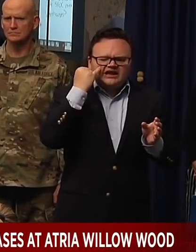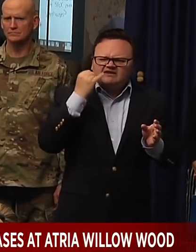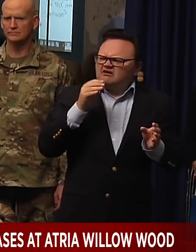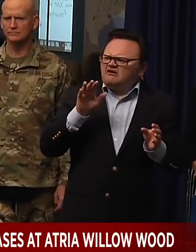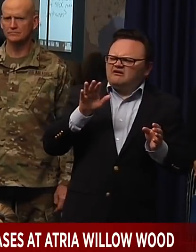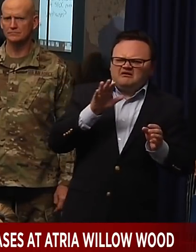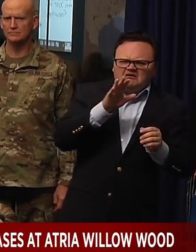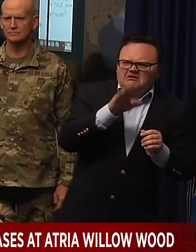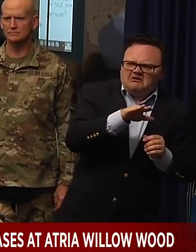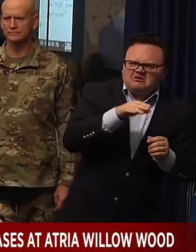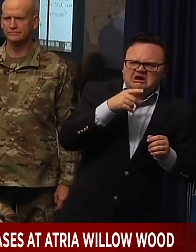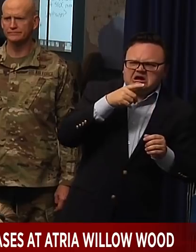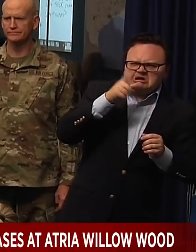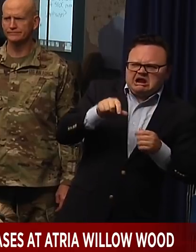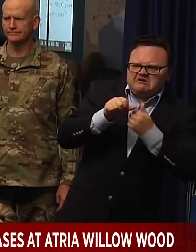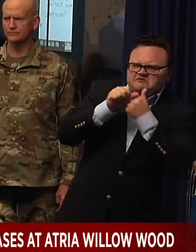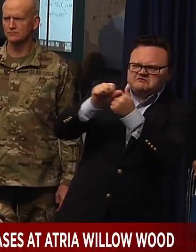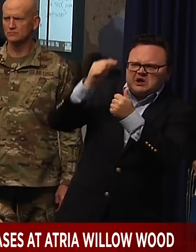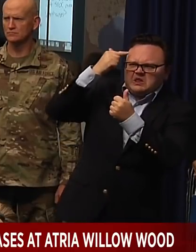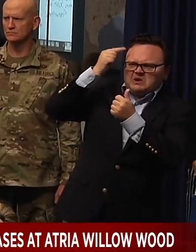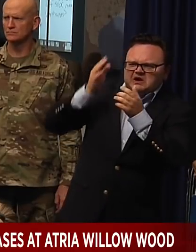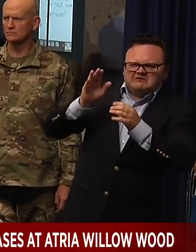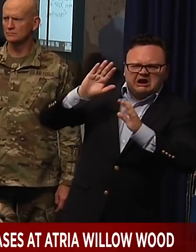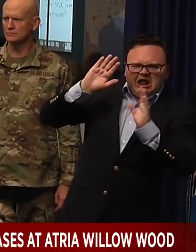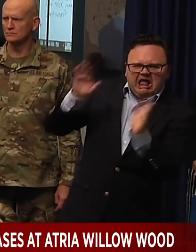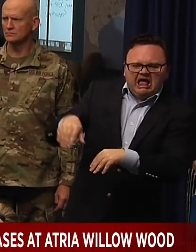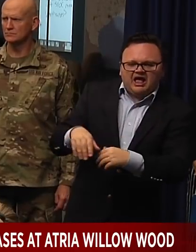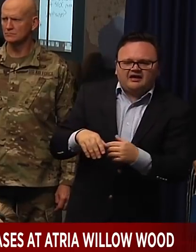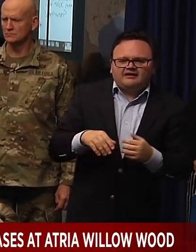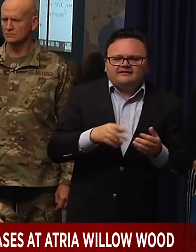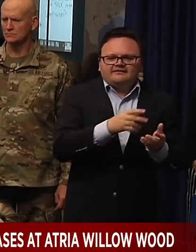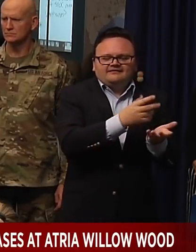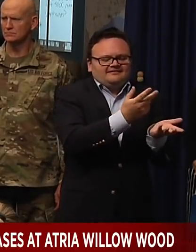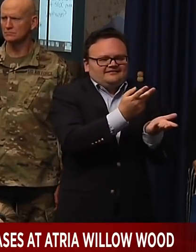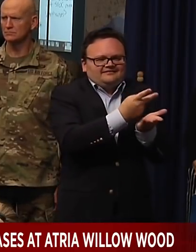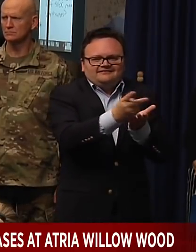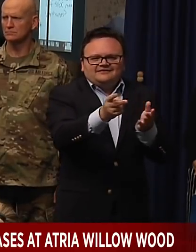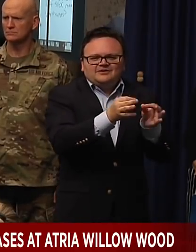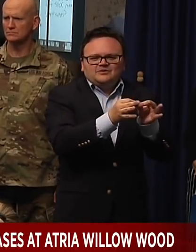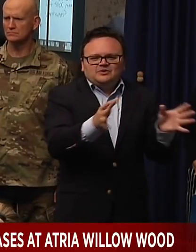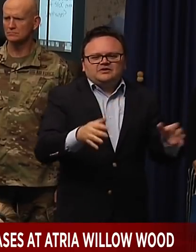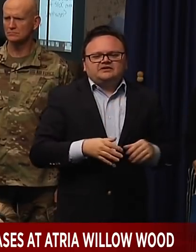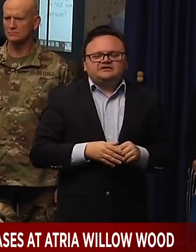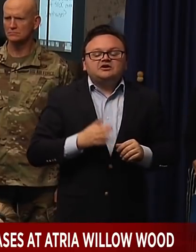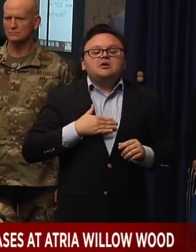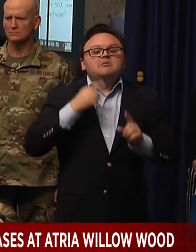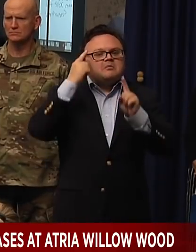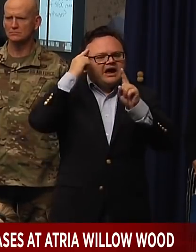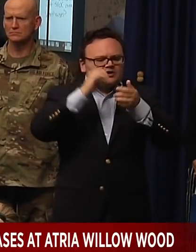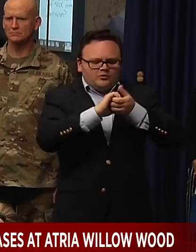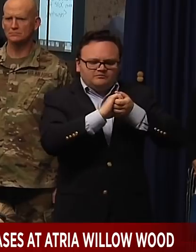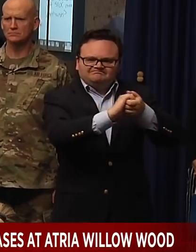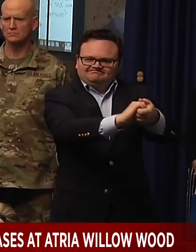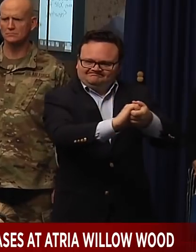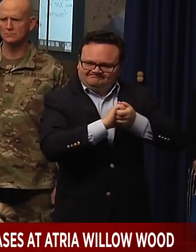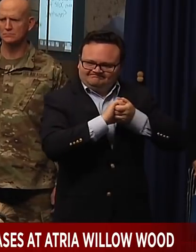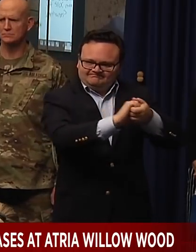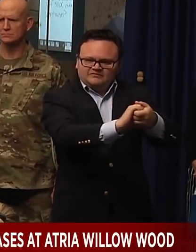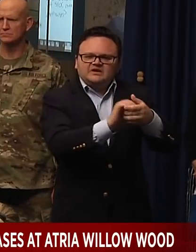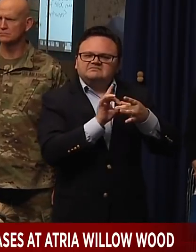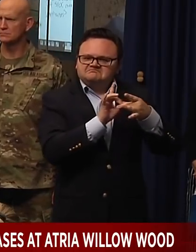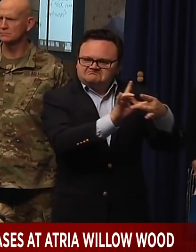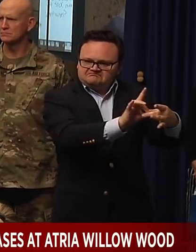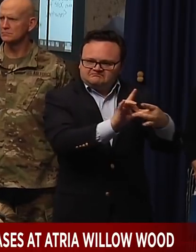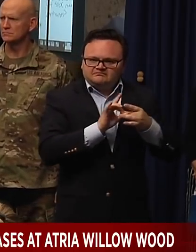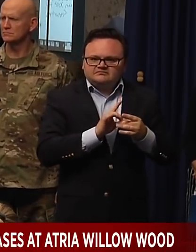same page, we're all in it together, we have a chance to make progress. So that's just, I think, the nature of it. But it's not because of